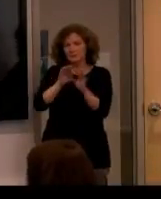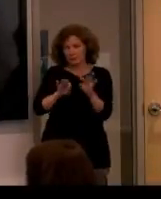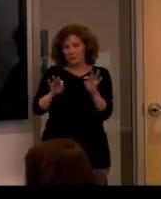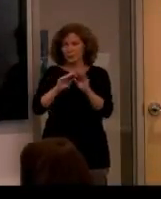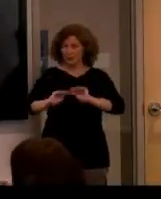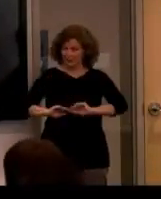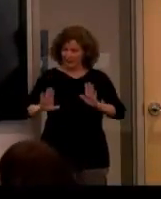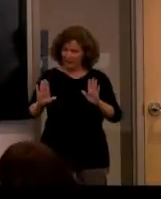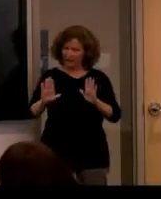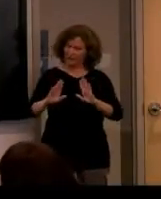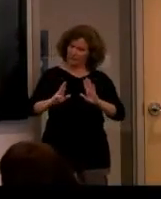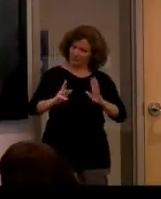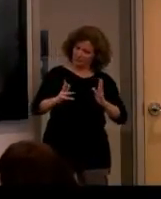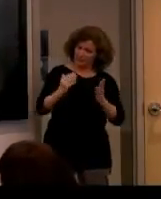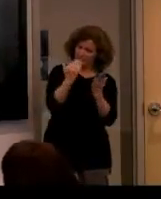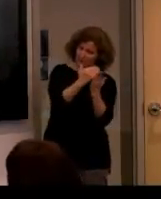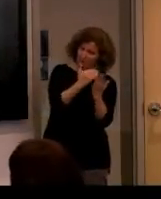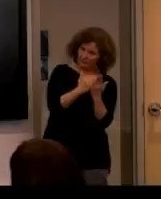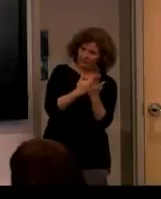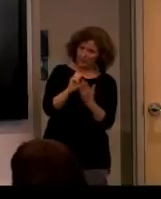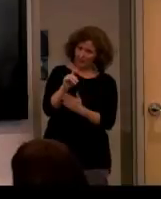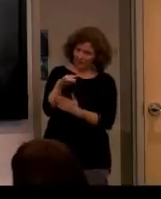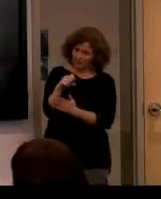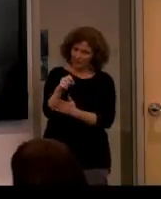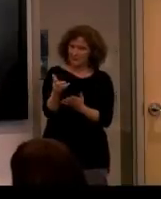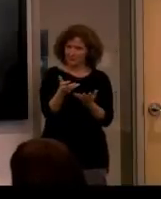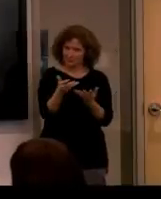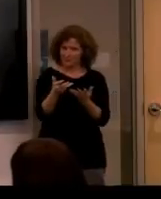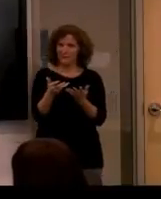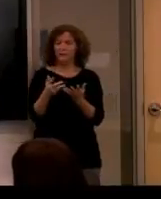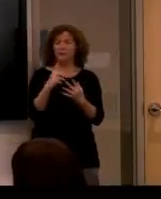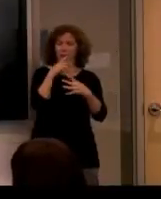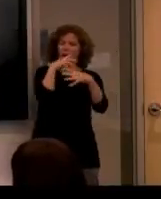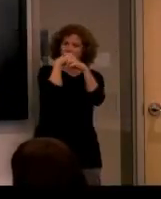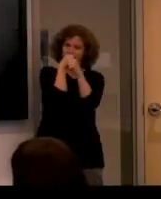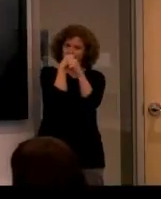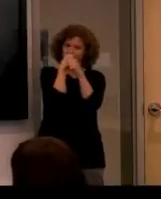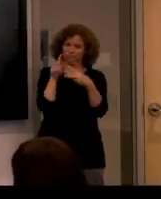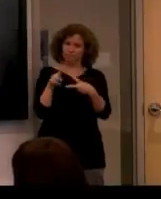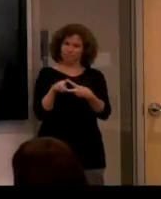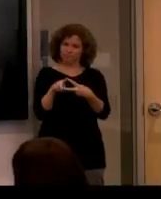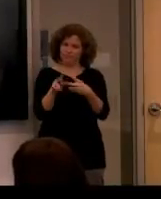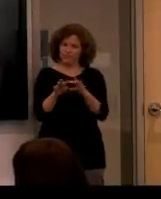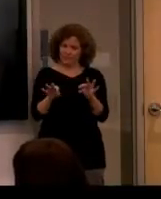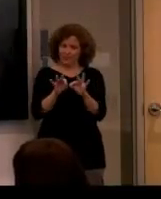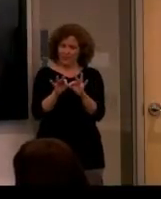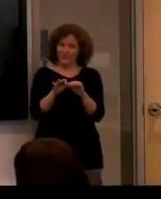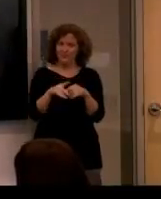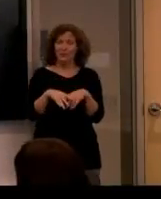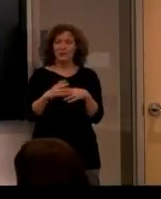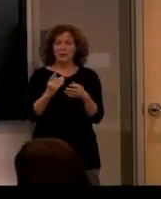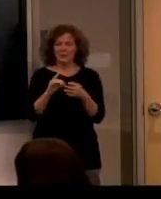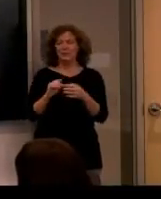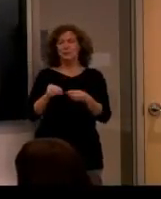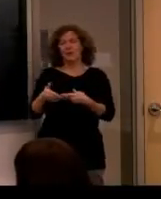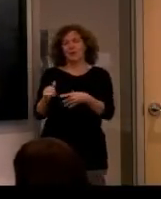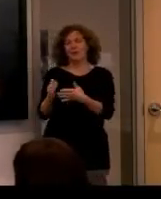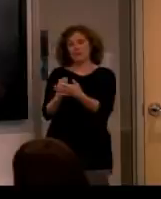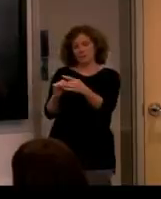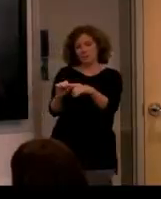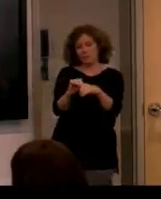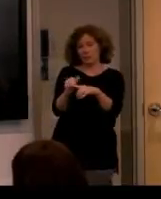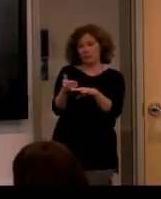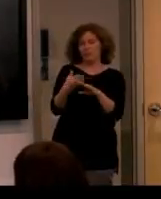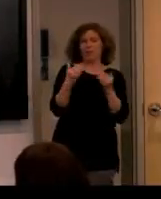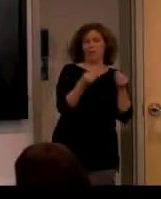clear about that anonymity, confidentiality and so on. So there was some training there before people were